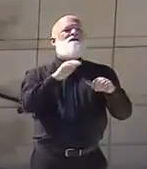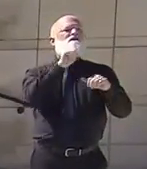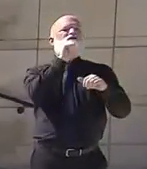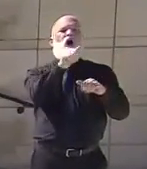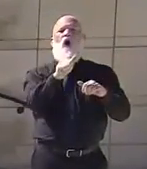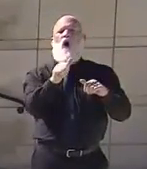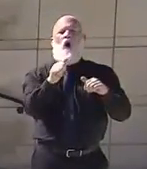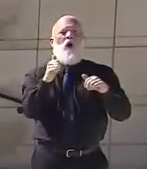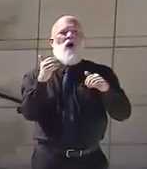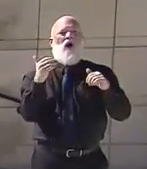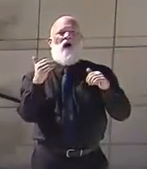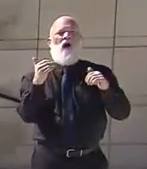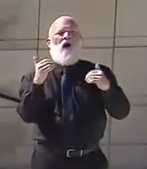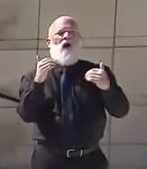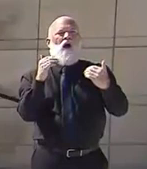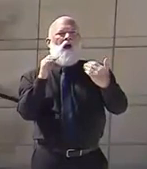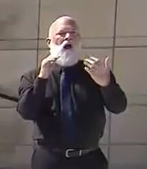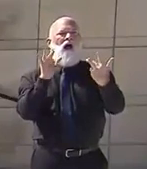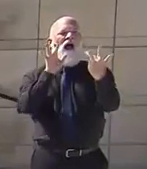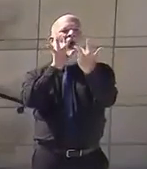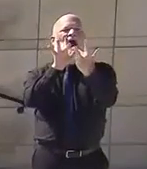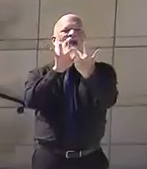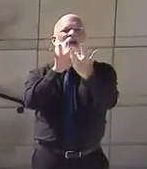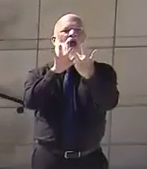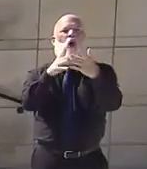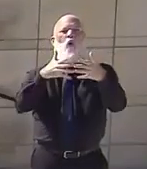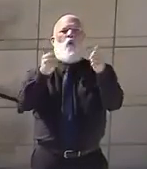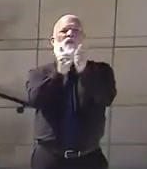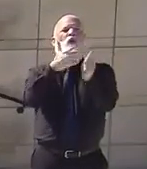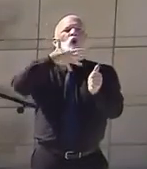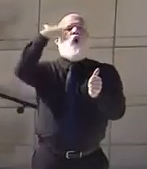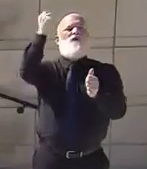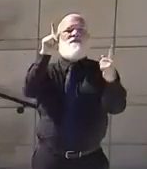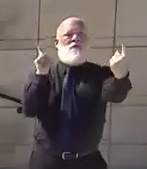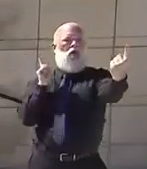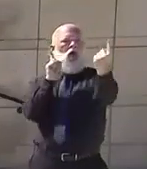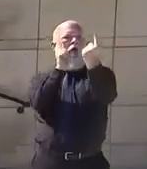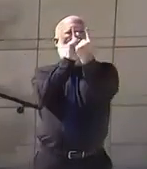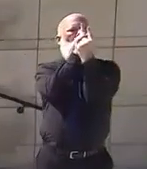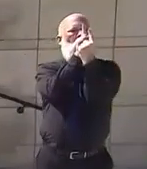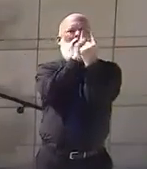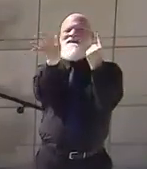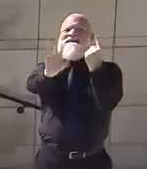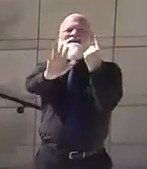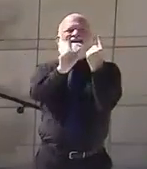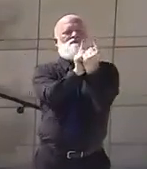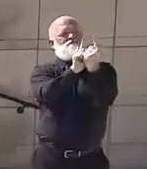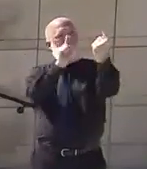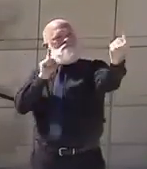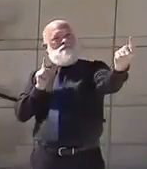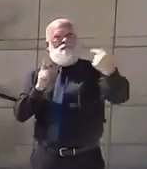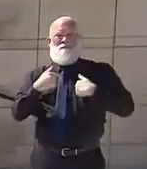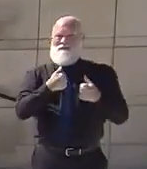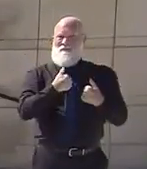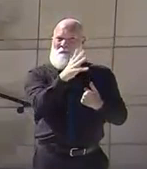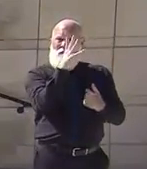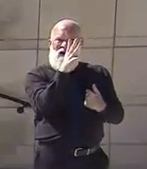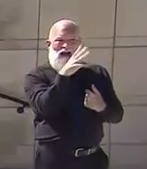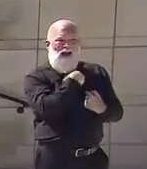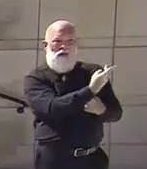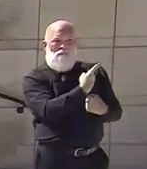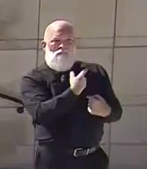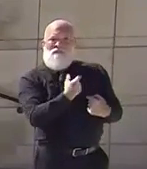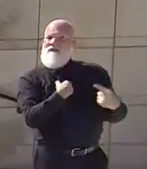ahead. As I have been doing with my mom during this time to ensure that she doesn't have to go out, I